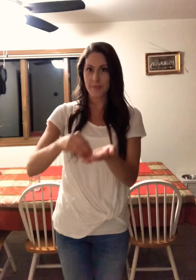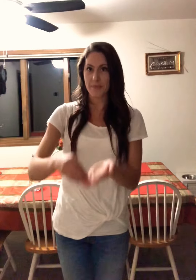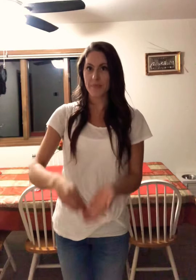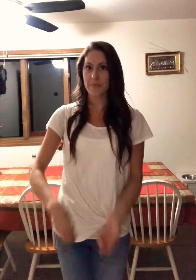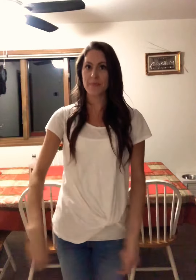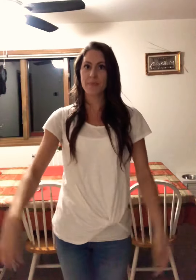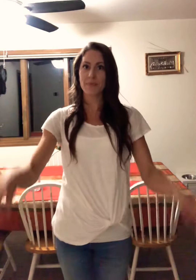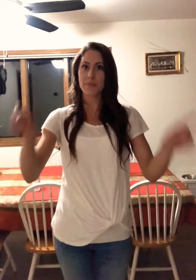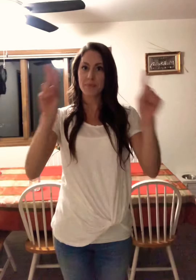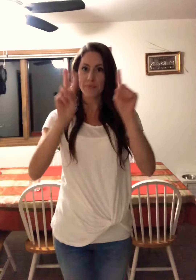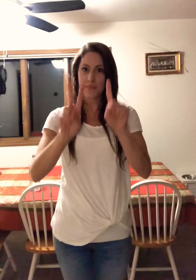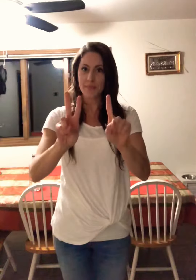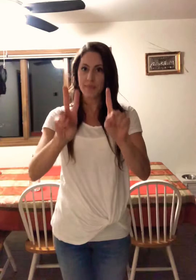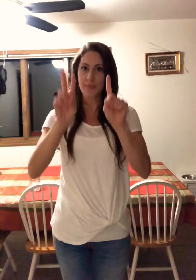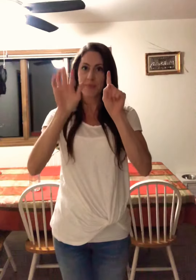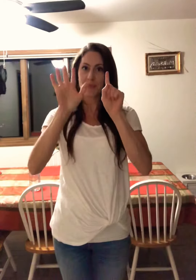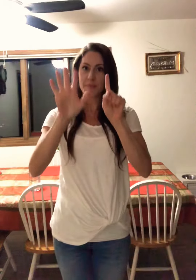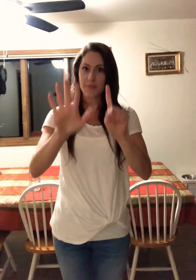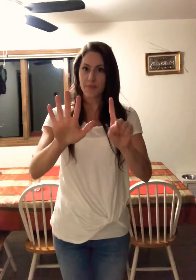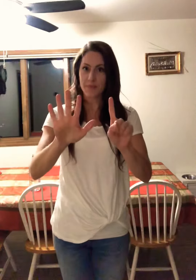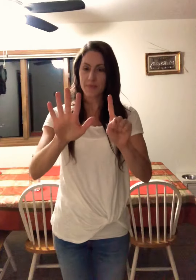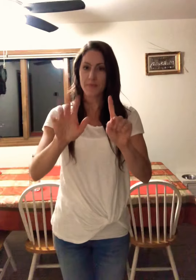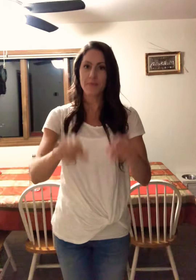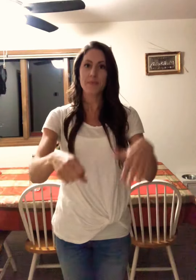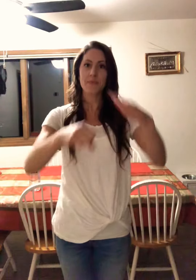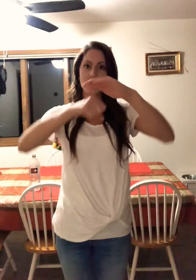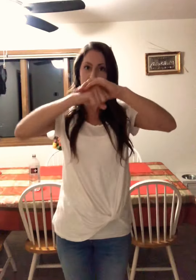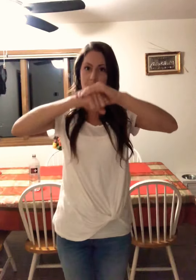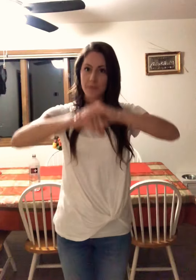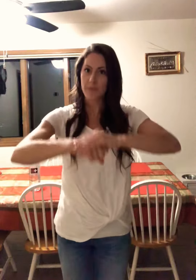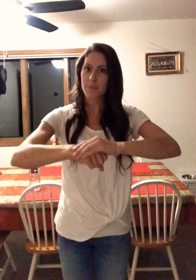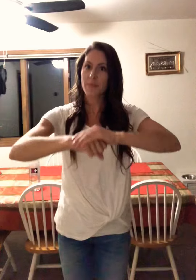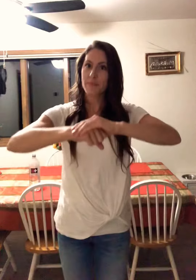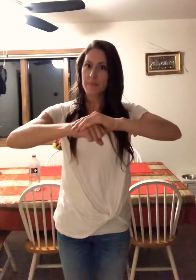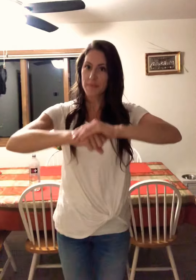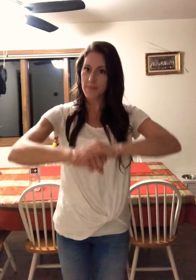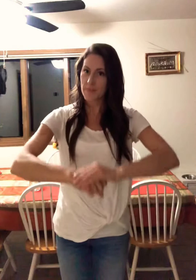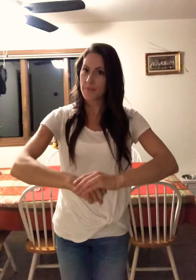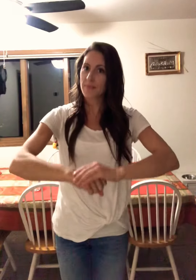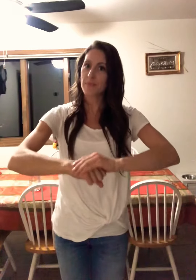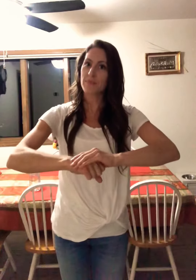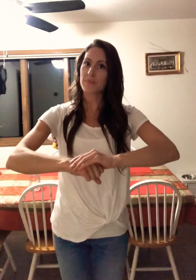Magna Carta in 1215, limiting the